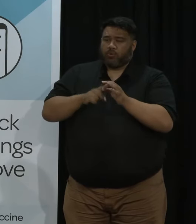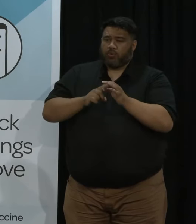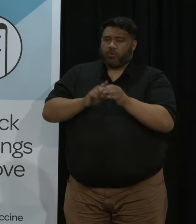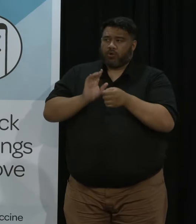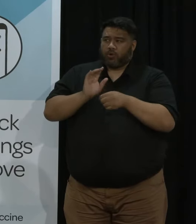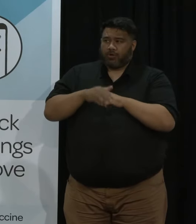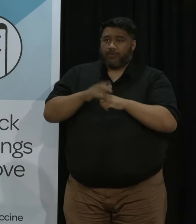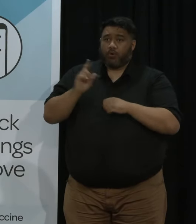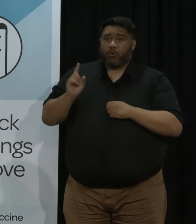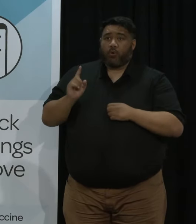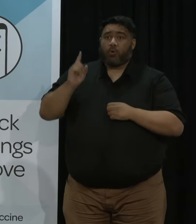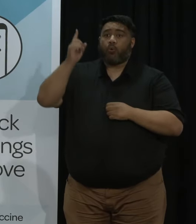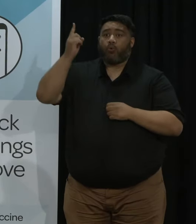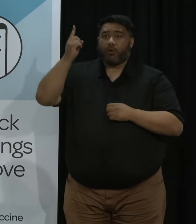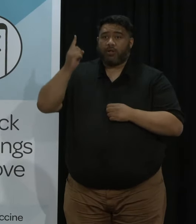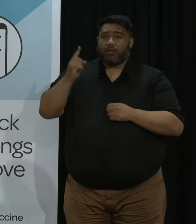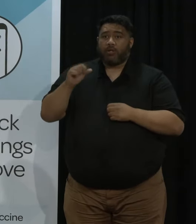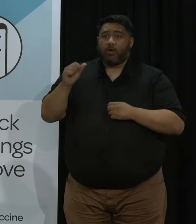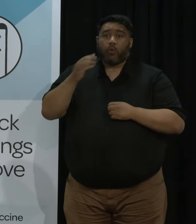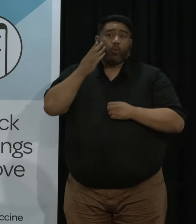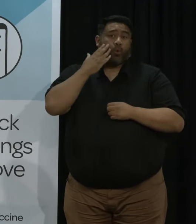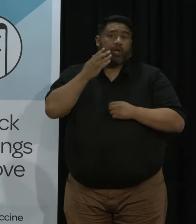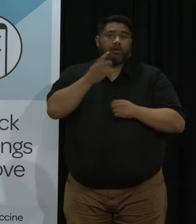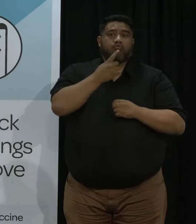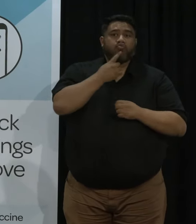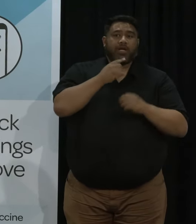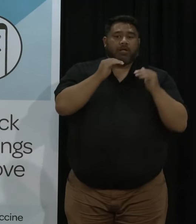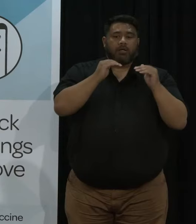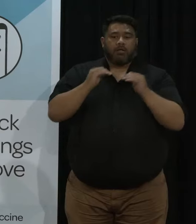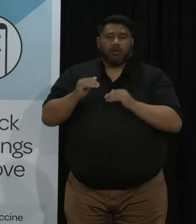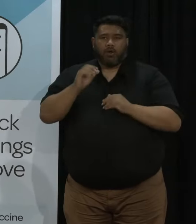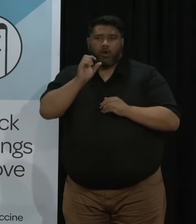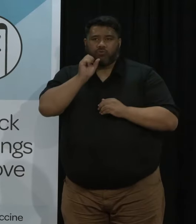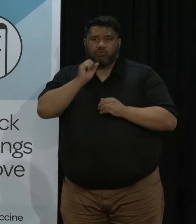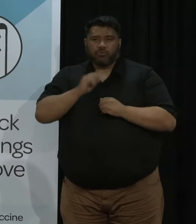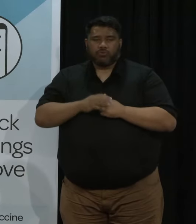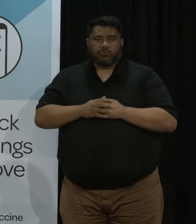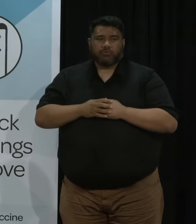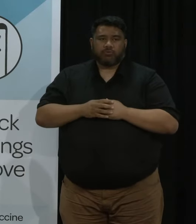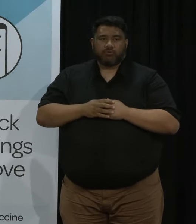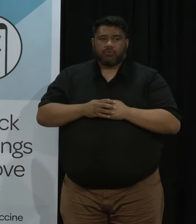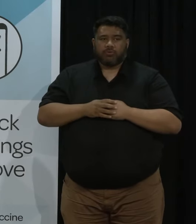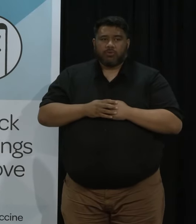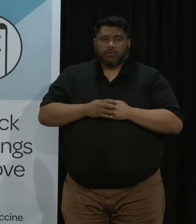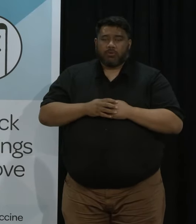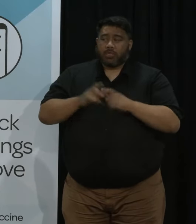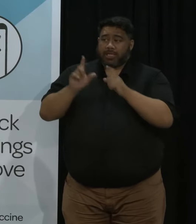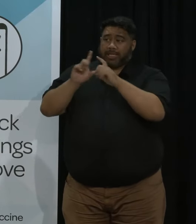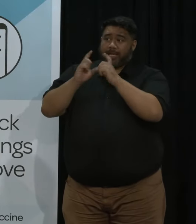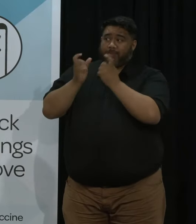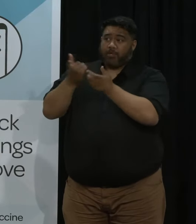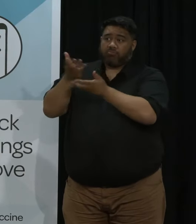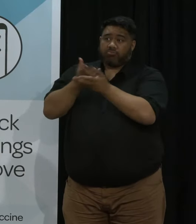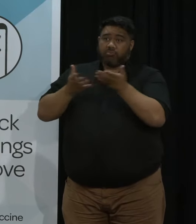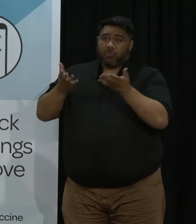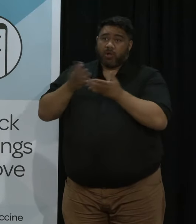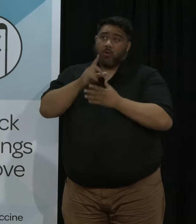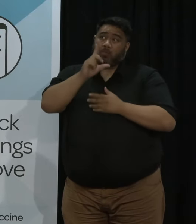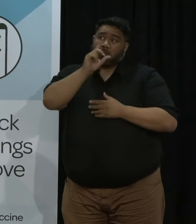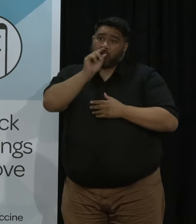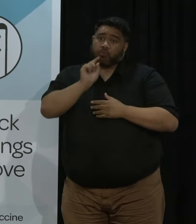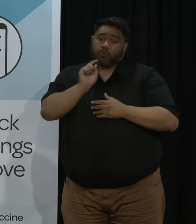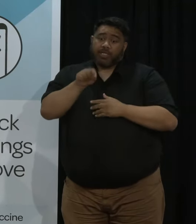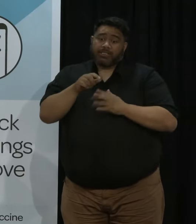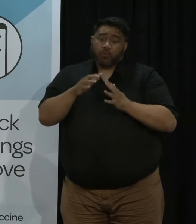to take Auckland down from red to orange is it possible that cabinet could decide that next Monday